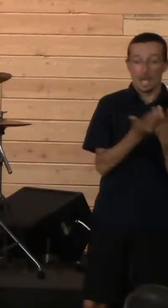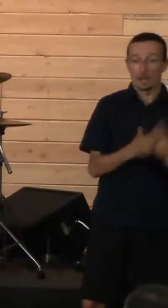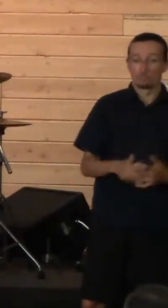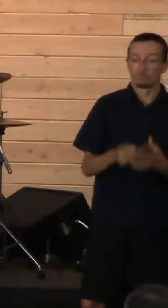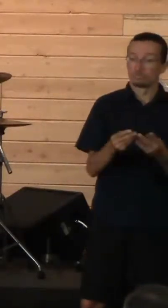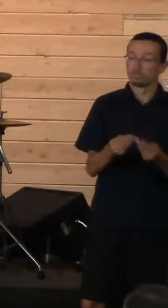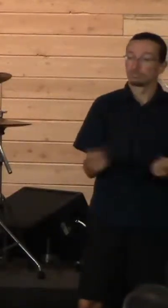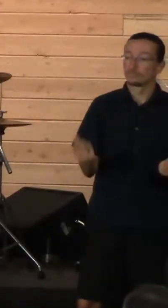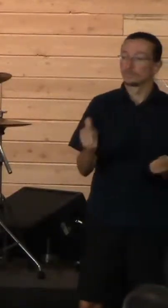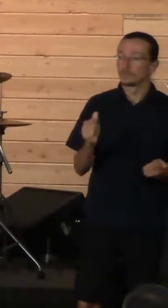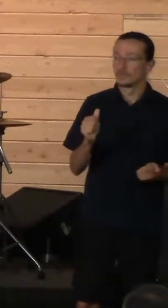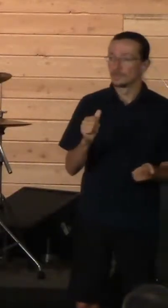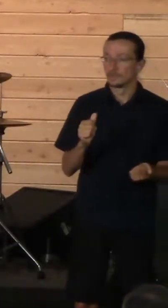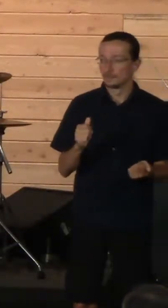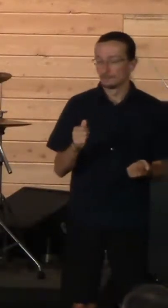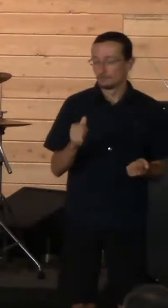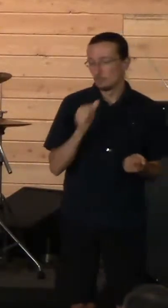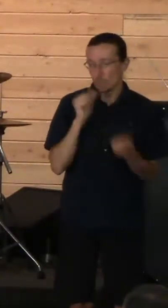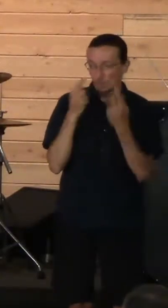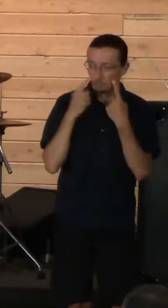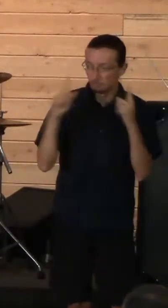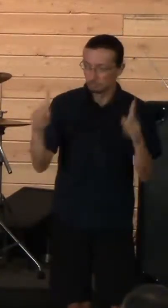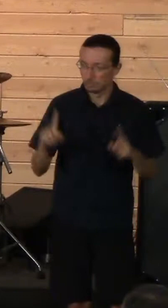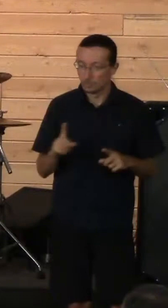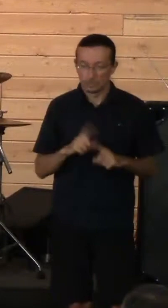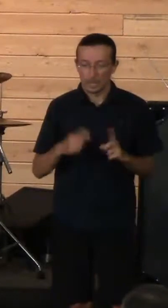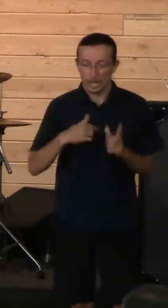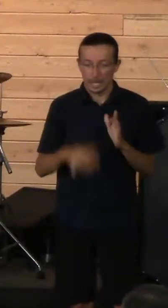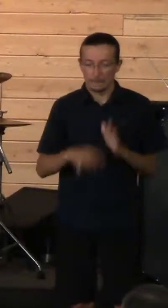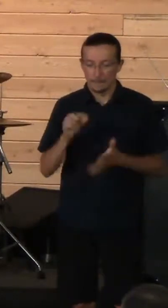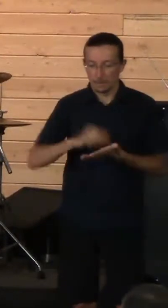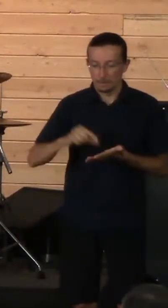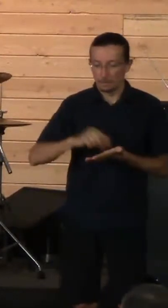But I came across this verse in Revelation.